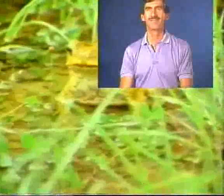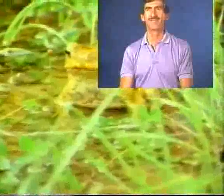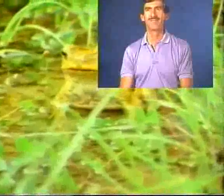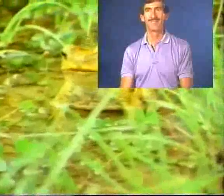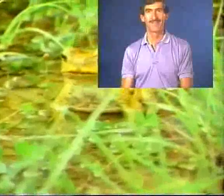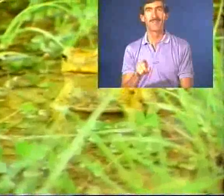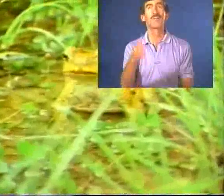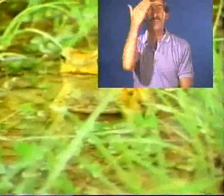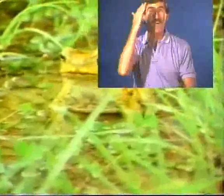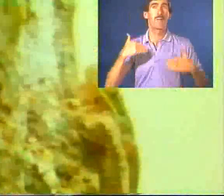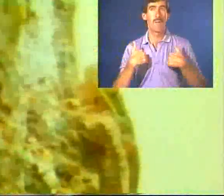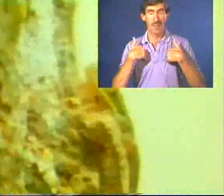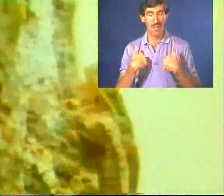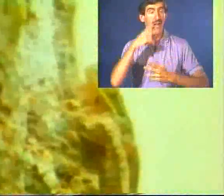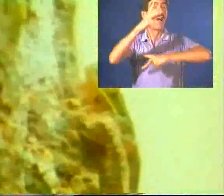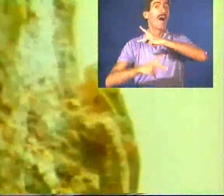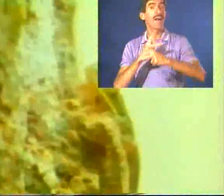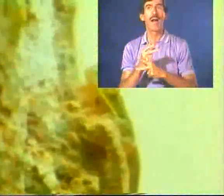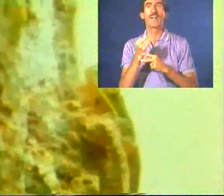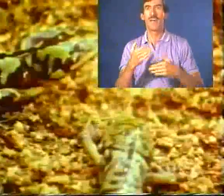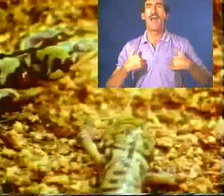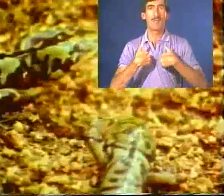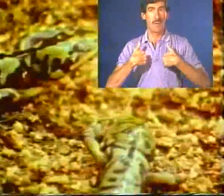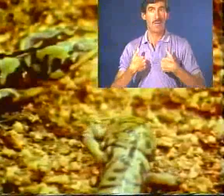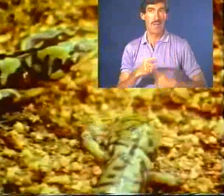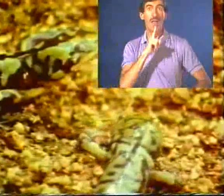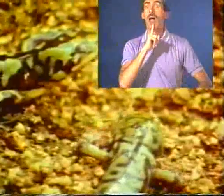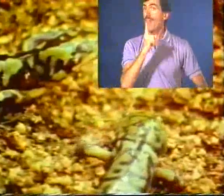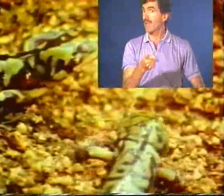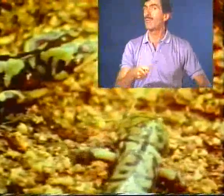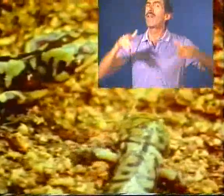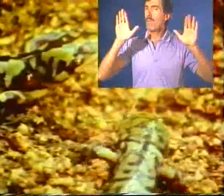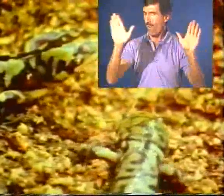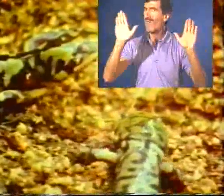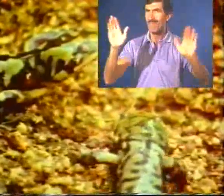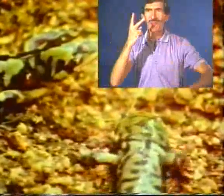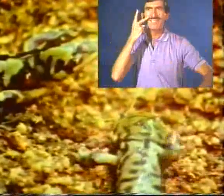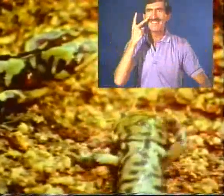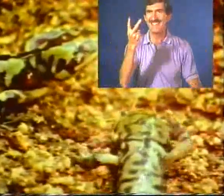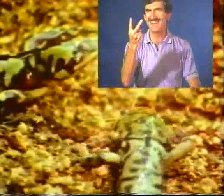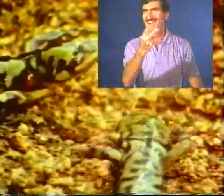There is an animal, a kind of animal, that's simply wonderful to see.